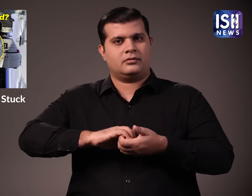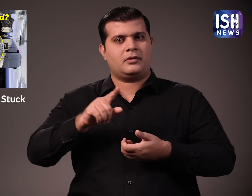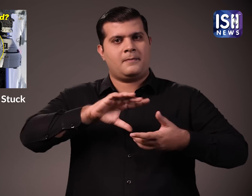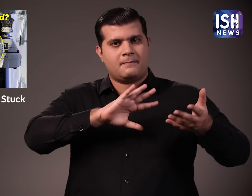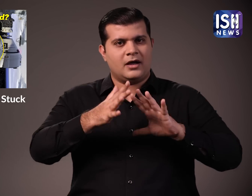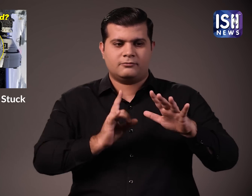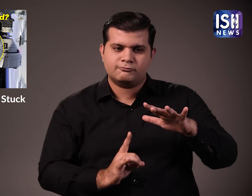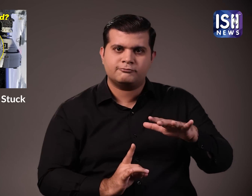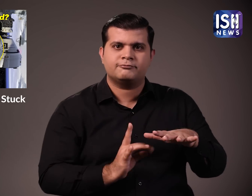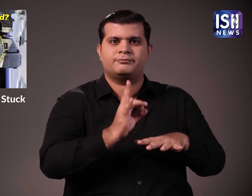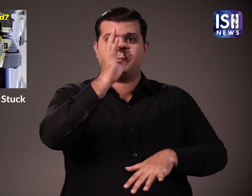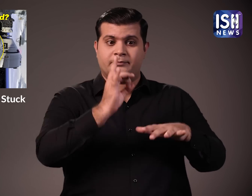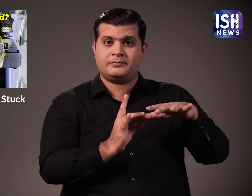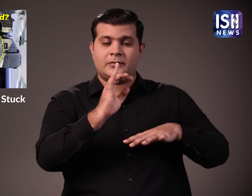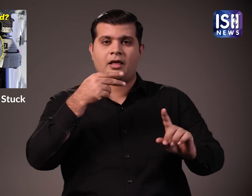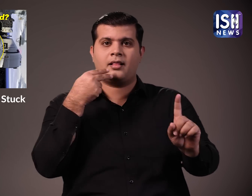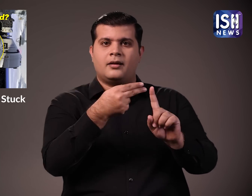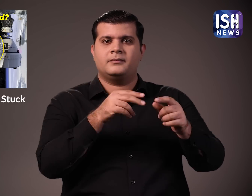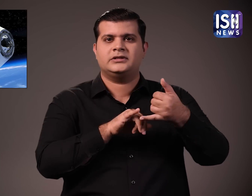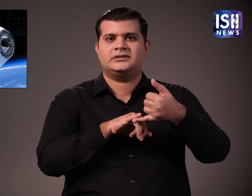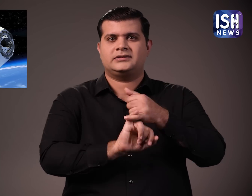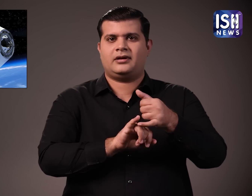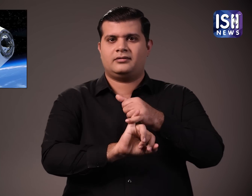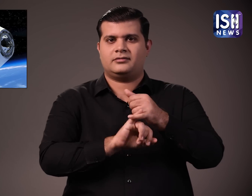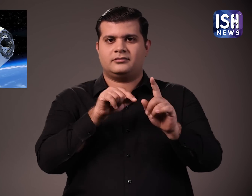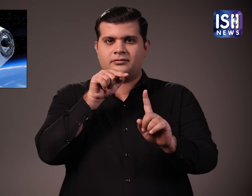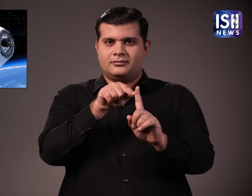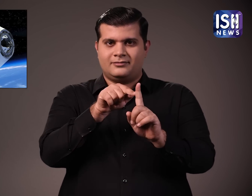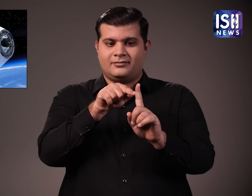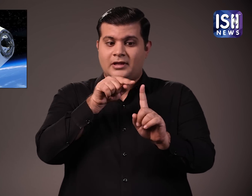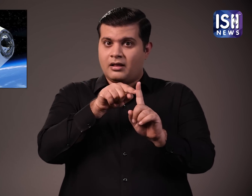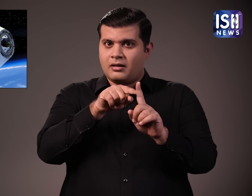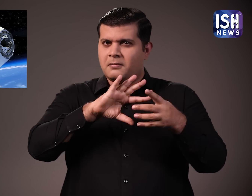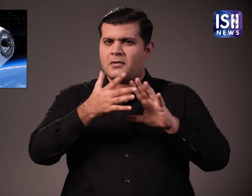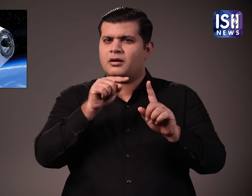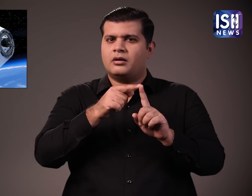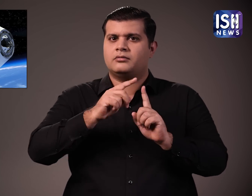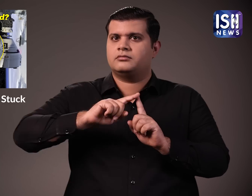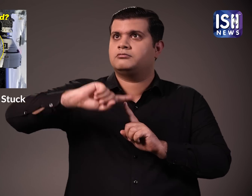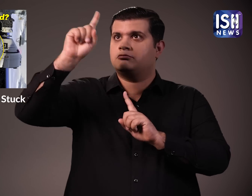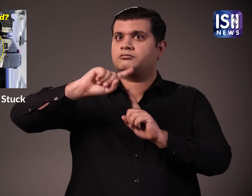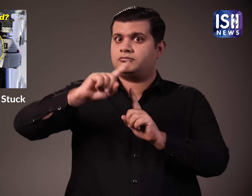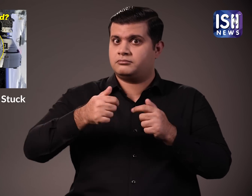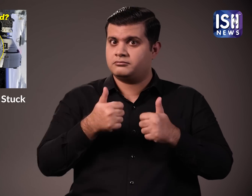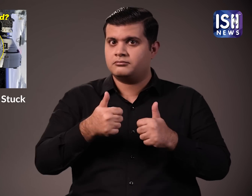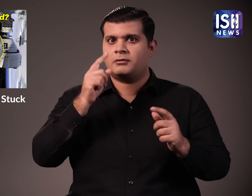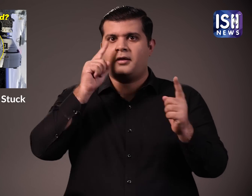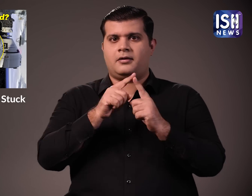So NASA collaborated with Boeing to create a spacecraft named Starliner. Starliner was made with the